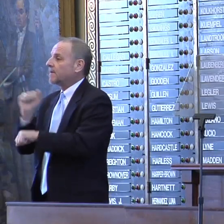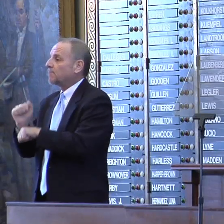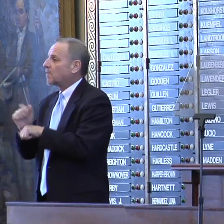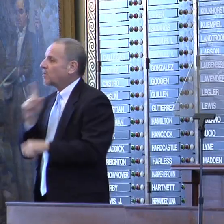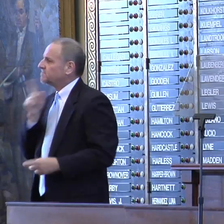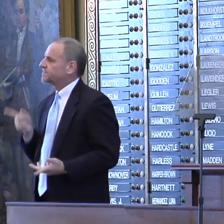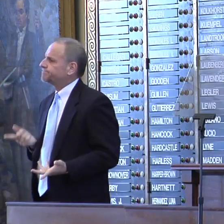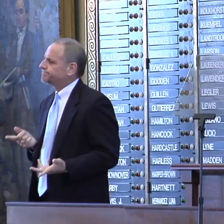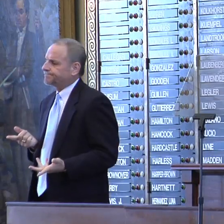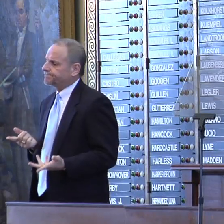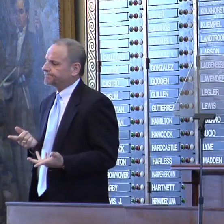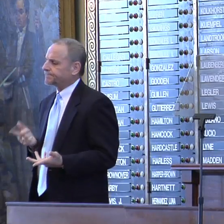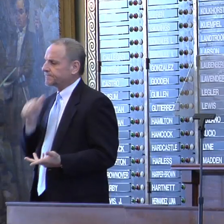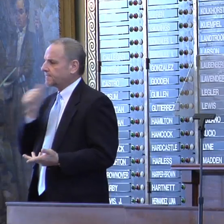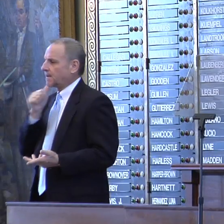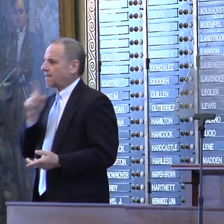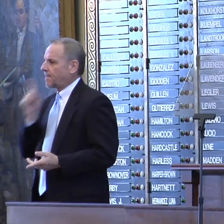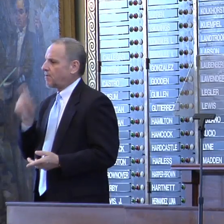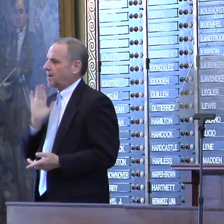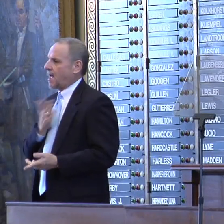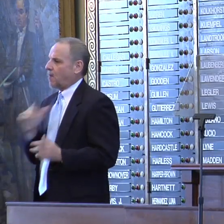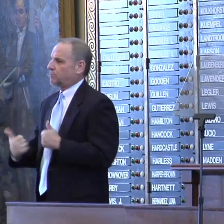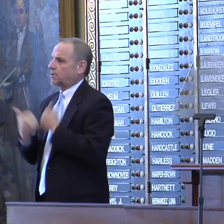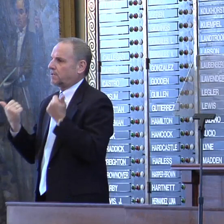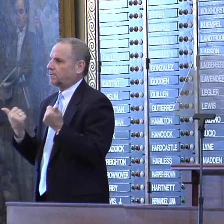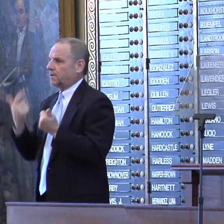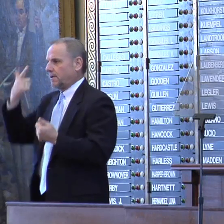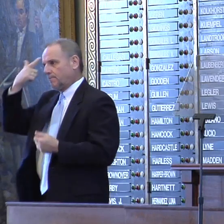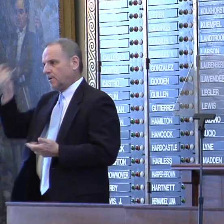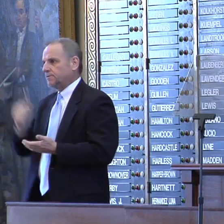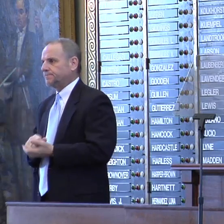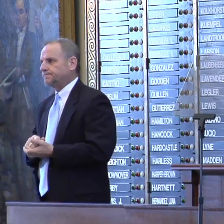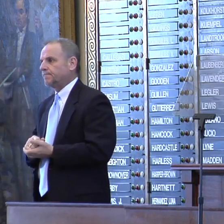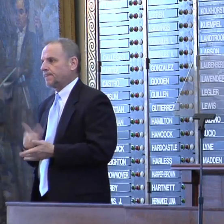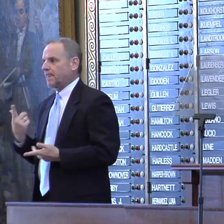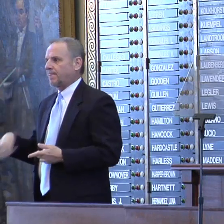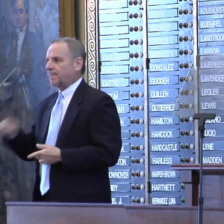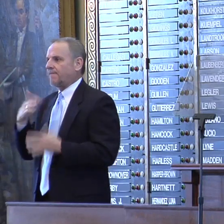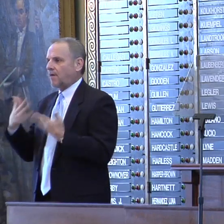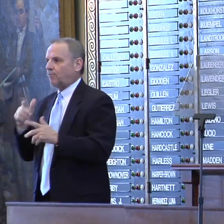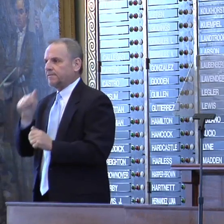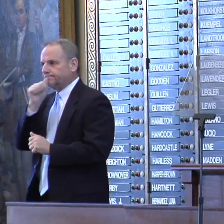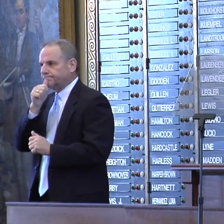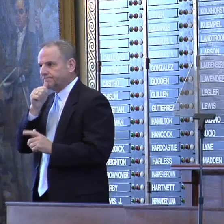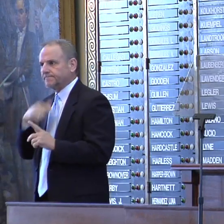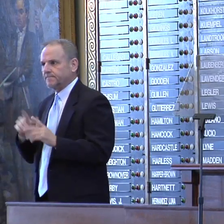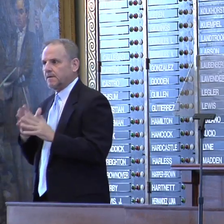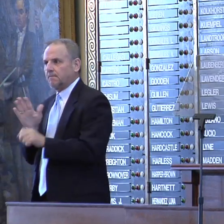is not the answer to our challenges because they've already sacrificed plenty.